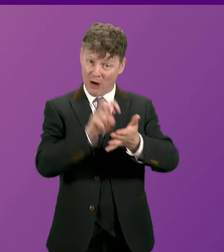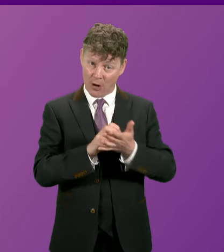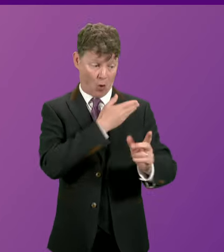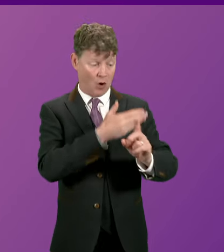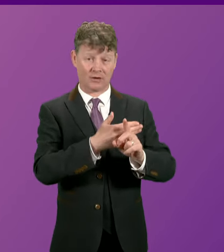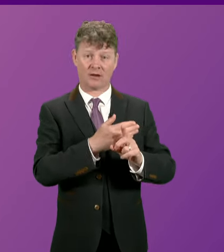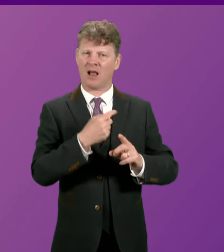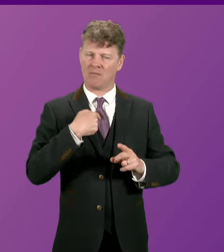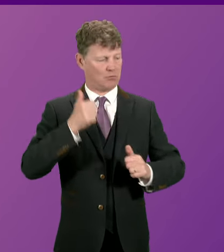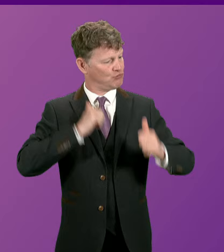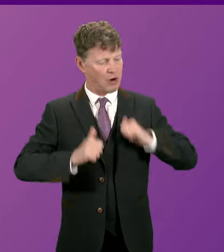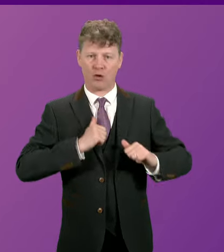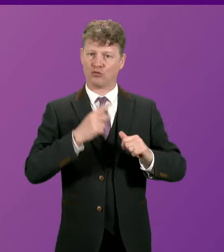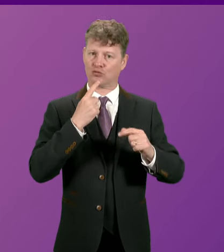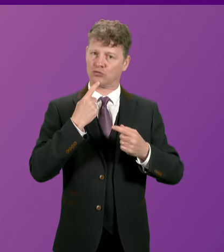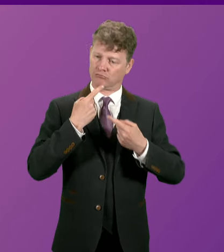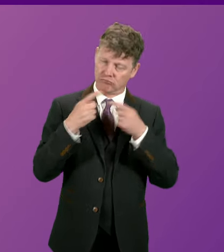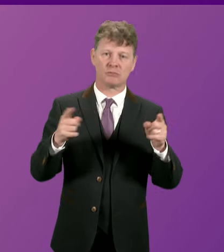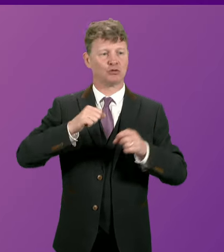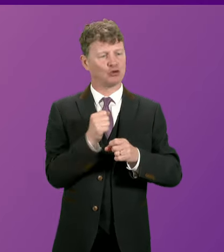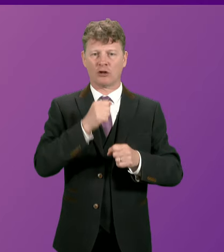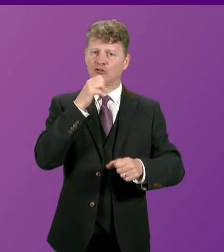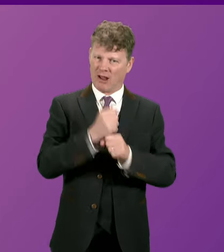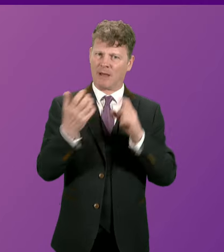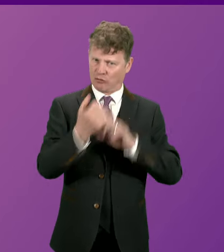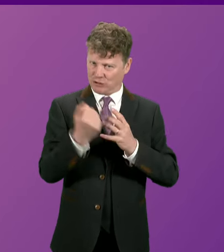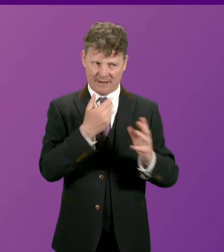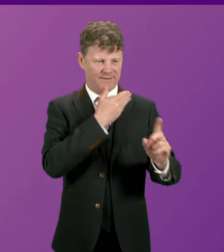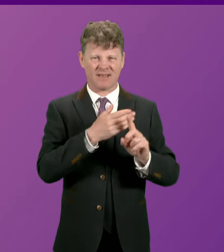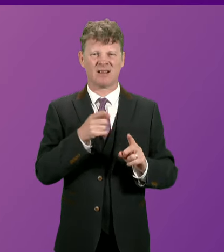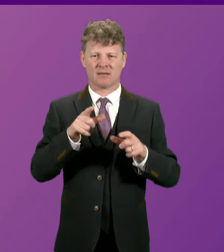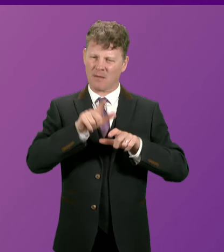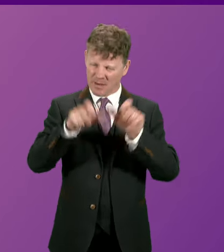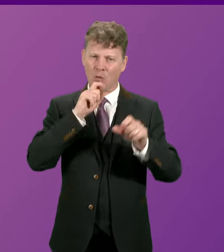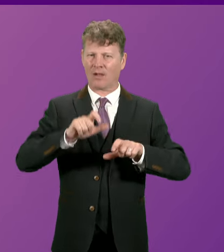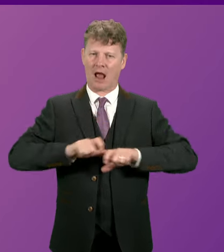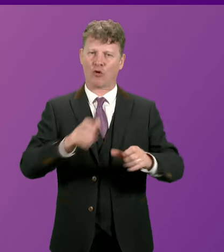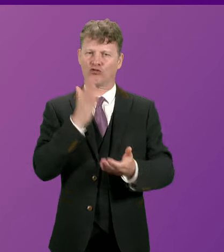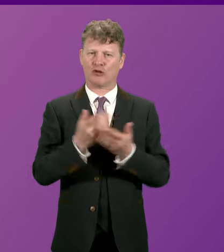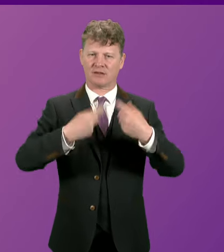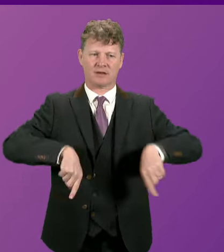my successor will stand proudly on, I've got no doubt at all that they'll continue to put their trust in the SNP, Presiding Officer.